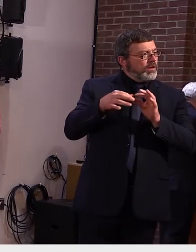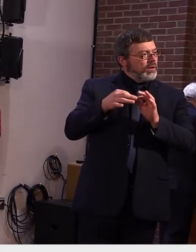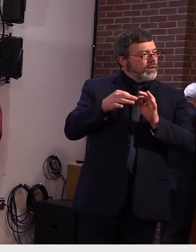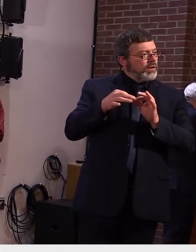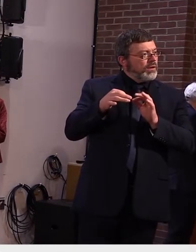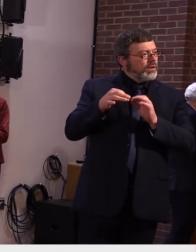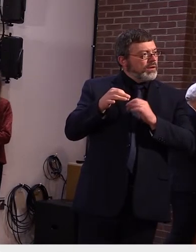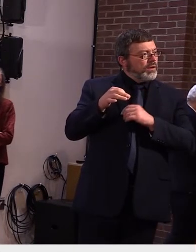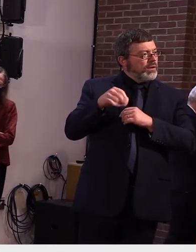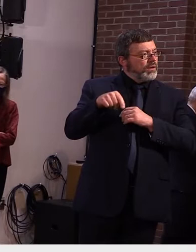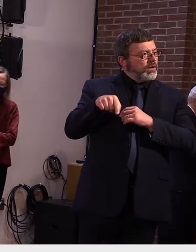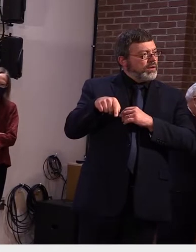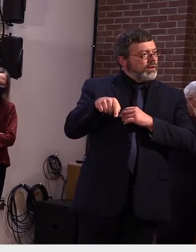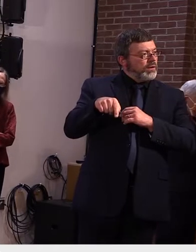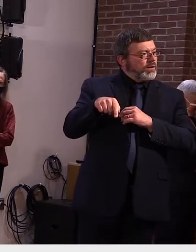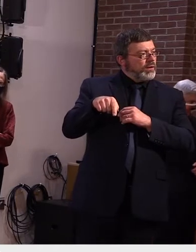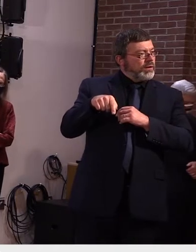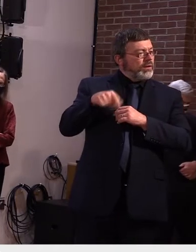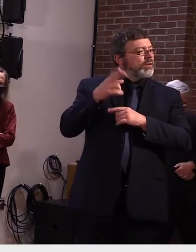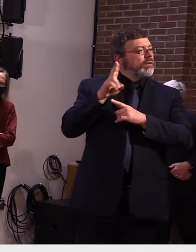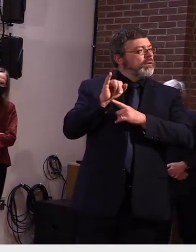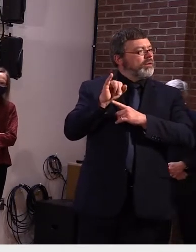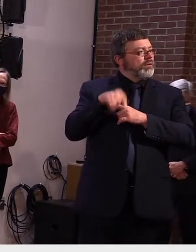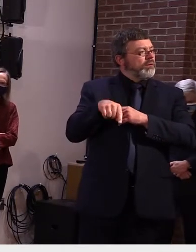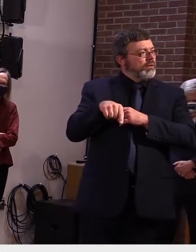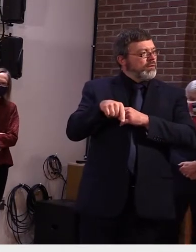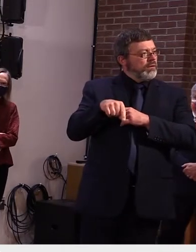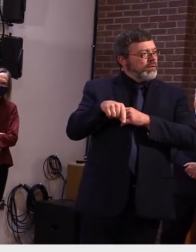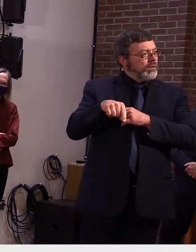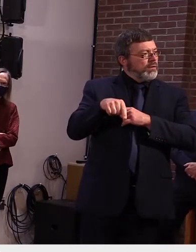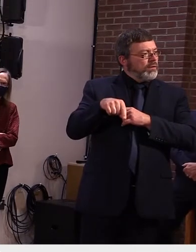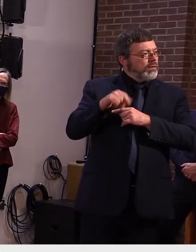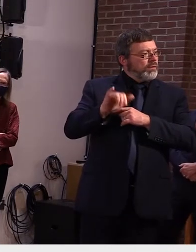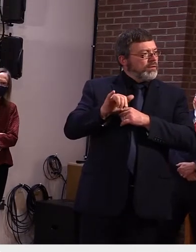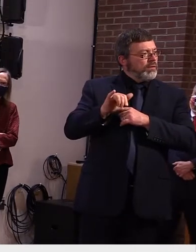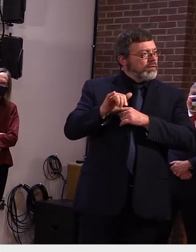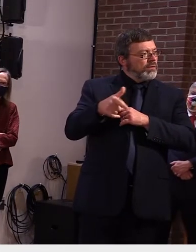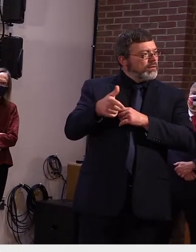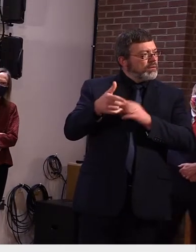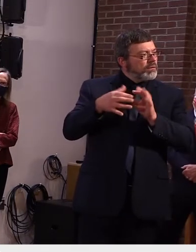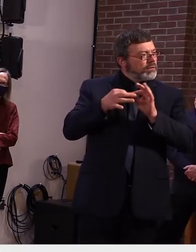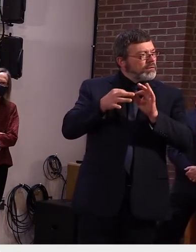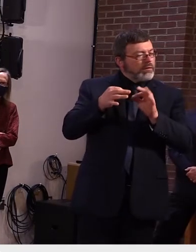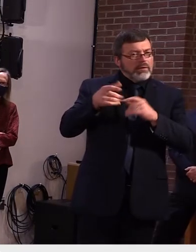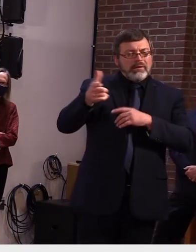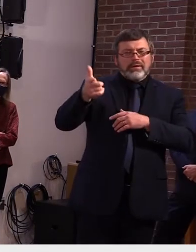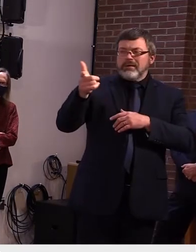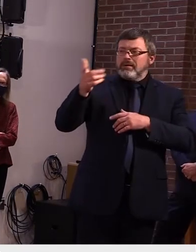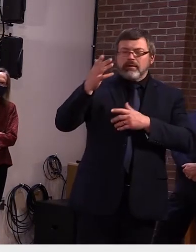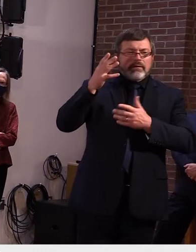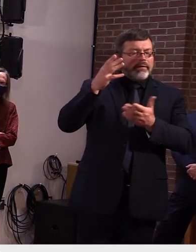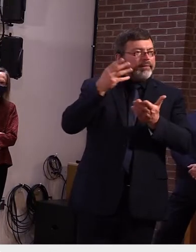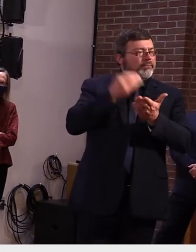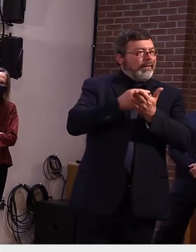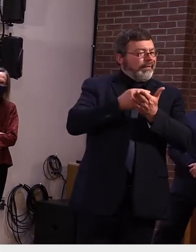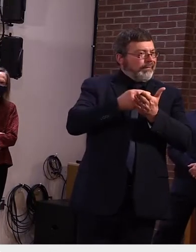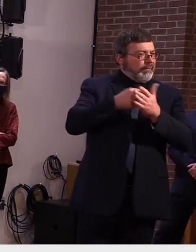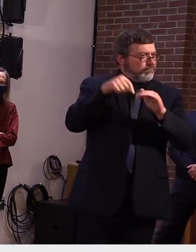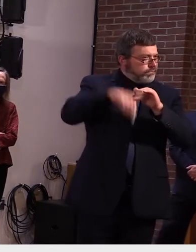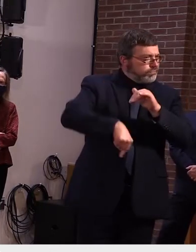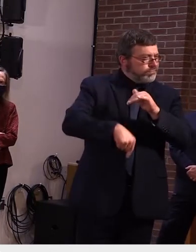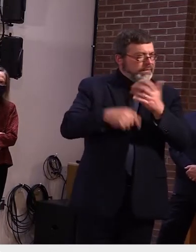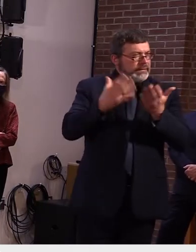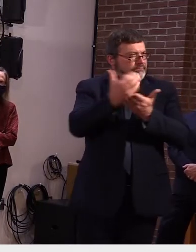these sort of associated state hundred dollar uh program that that you had talked about previously uh yeah commissioner